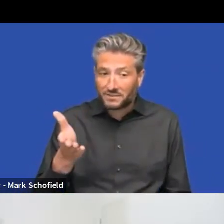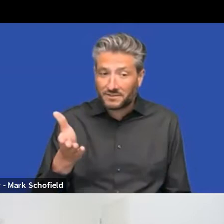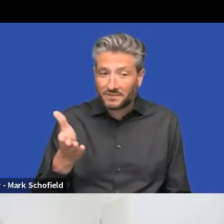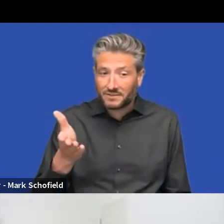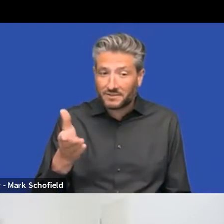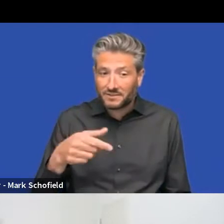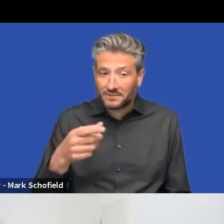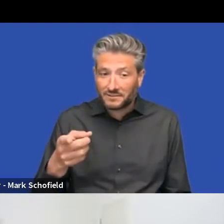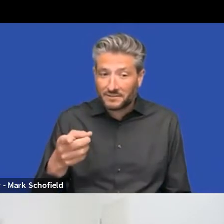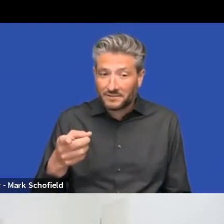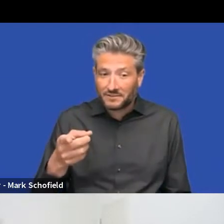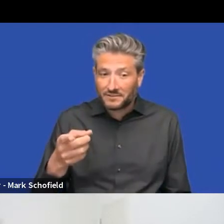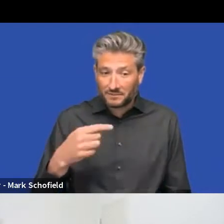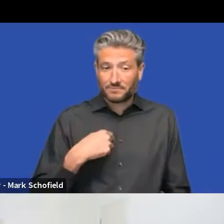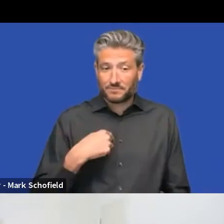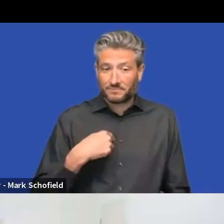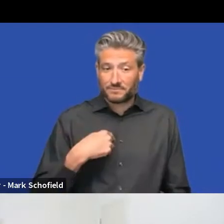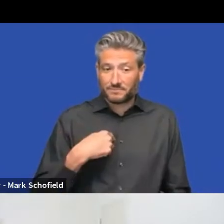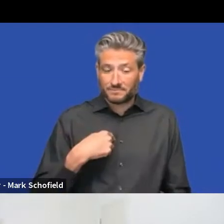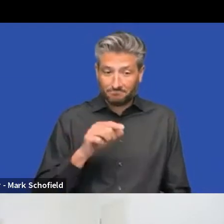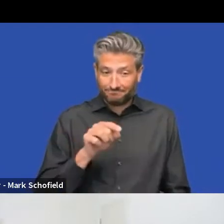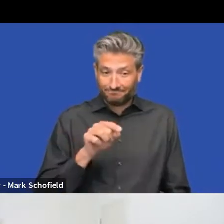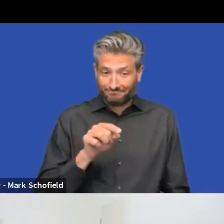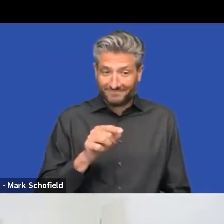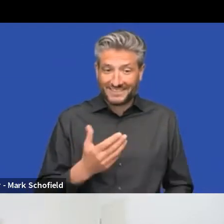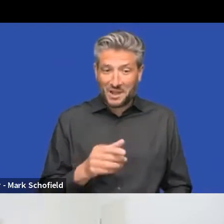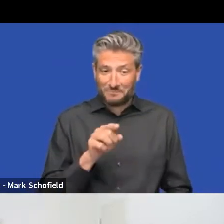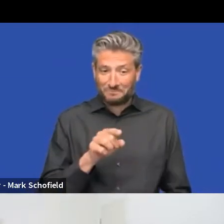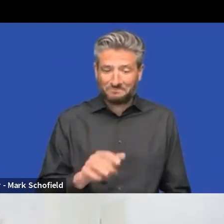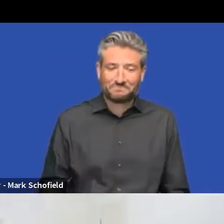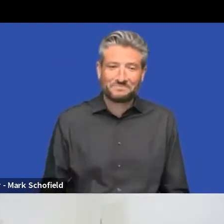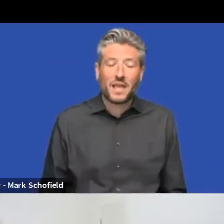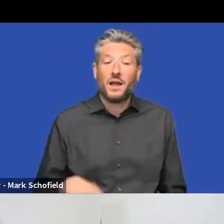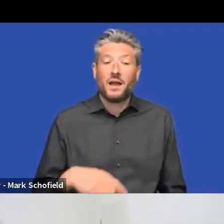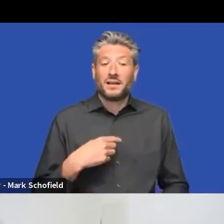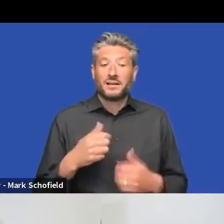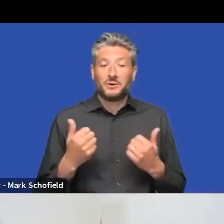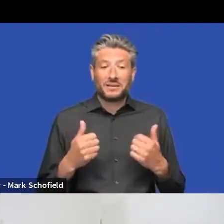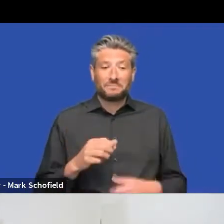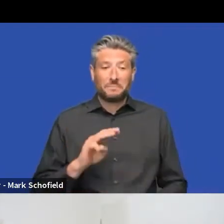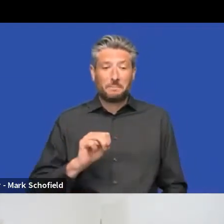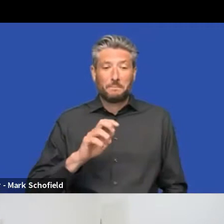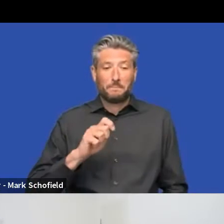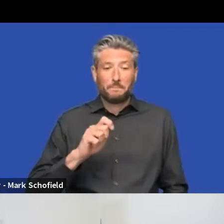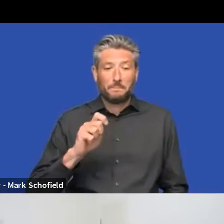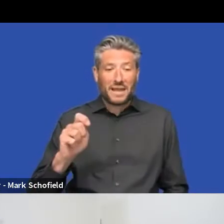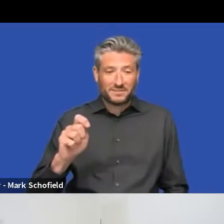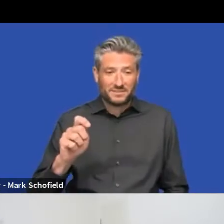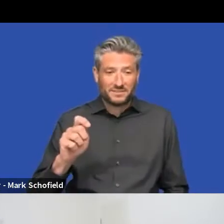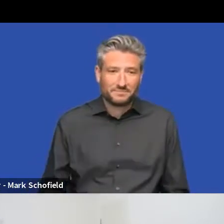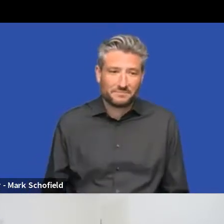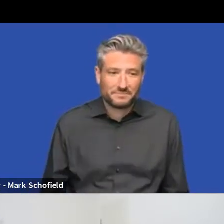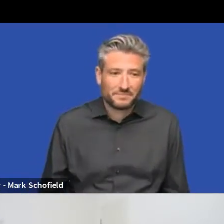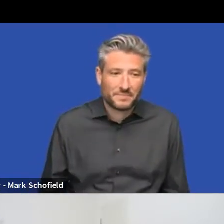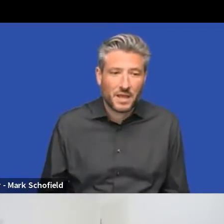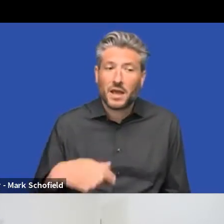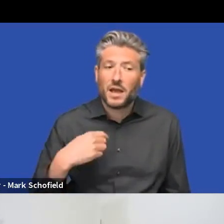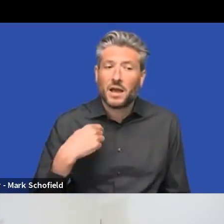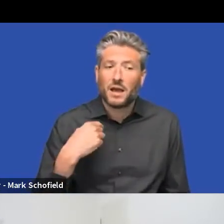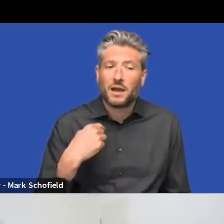Matt's up next. Yeah. Oh, okay. Good. Yeah, cool. I can go next. So my name is mass. I'm also a front end developer.